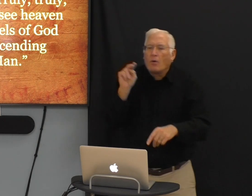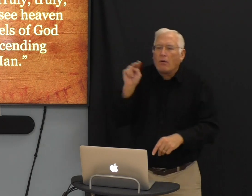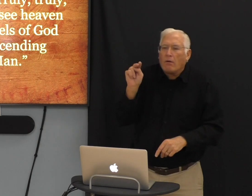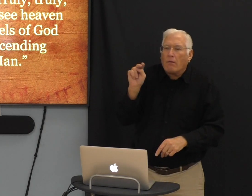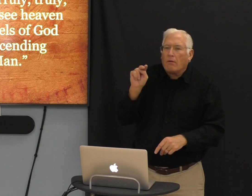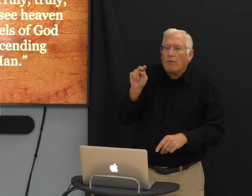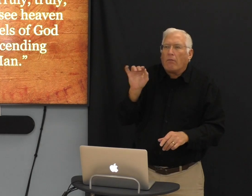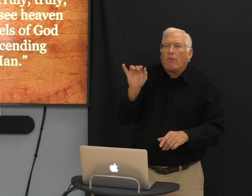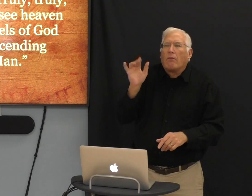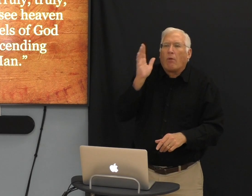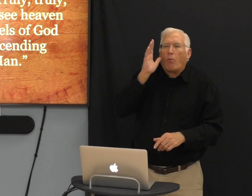them that they would see.